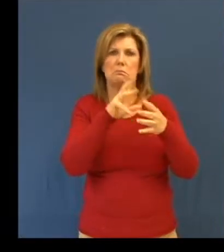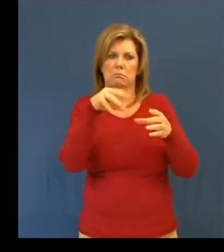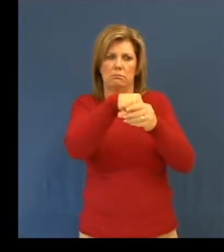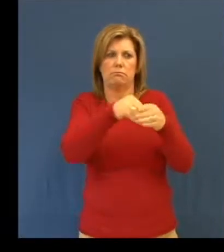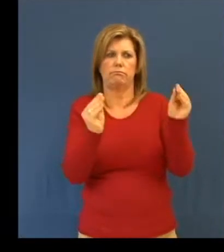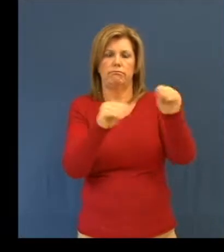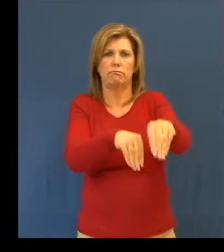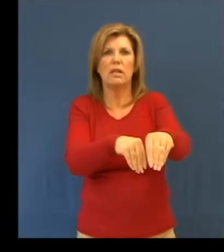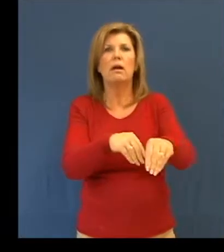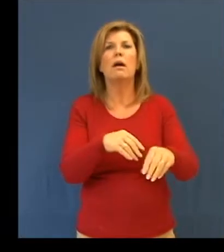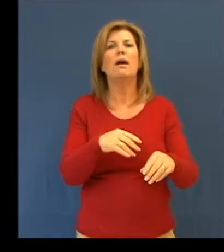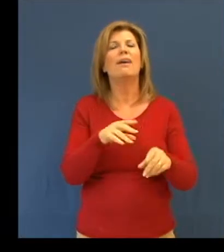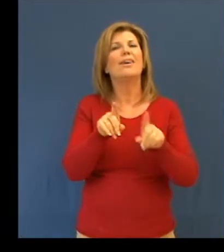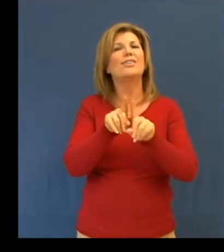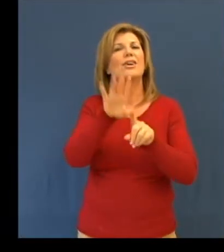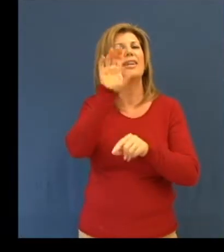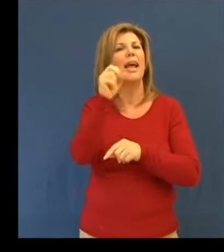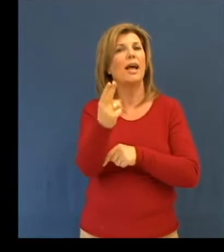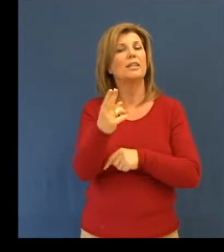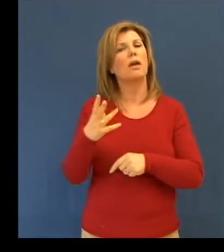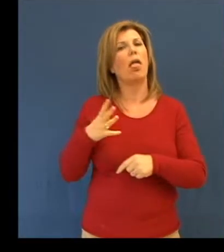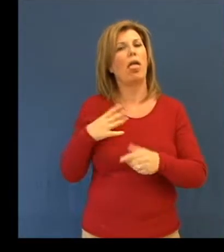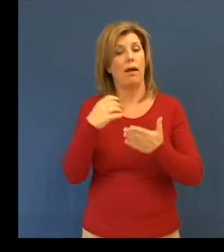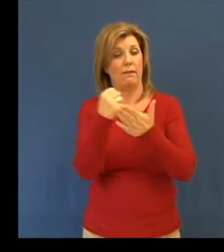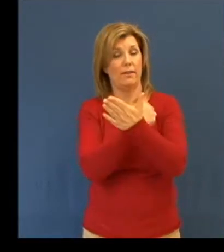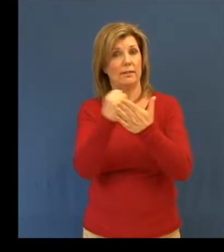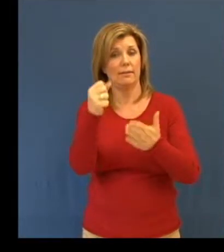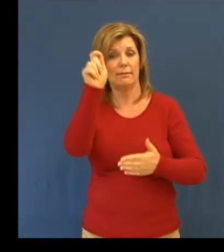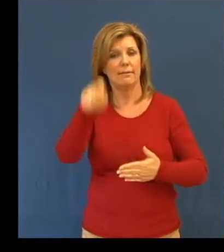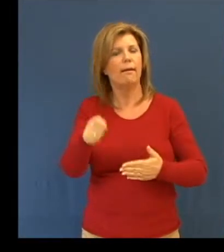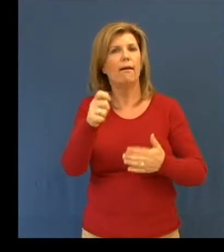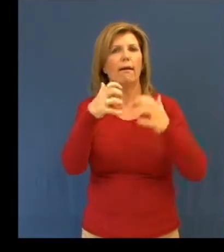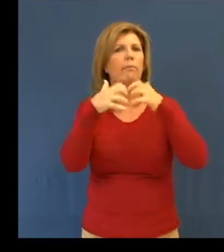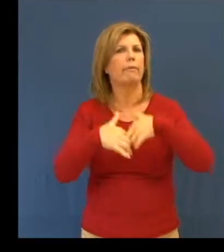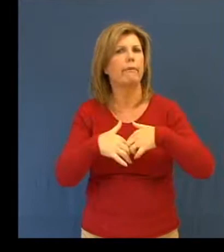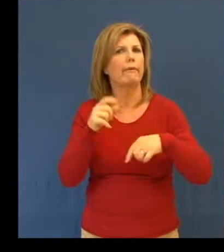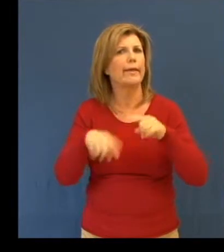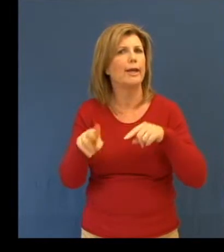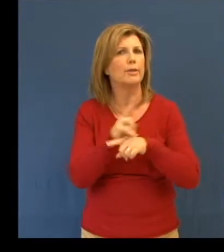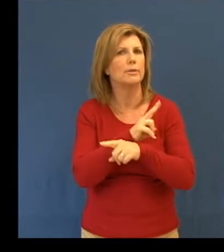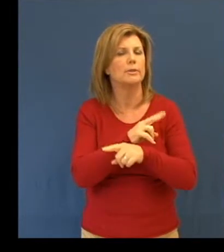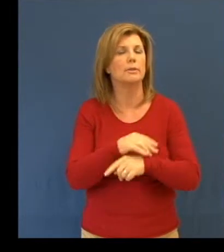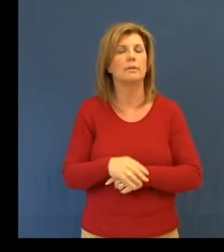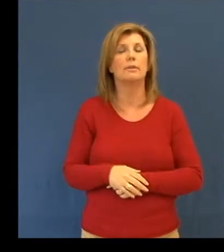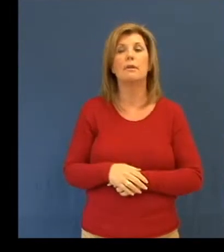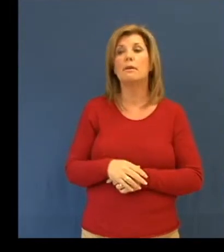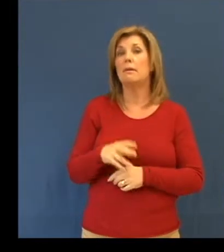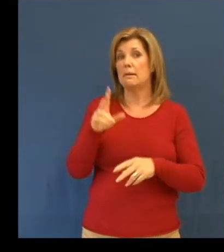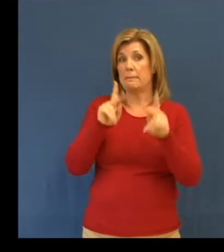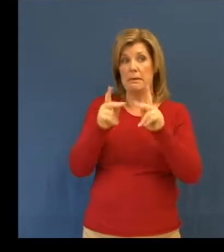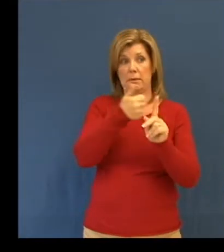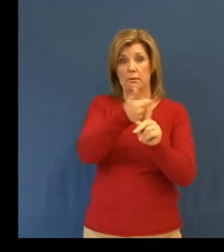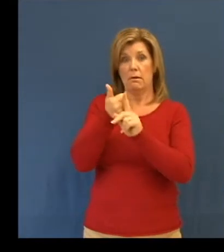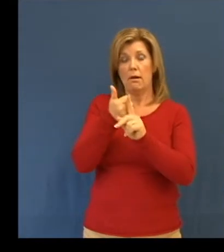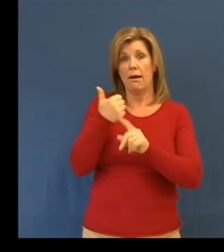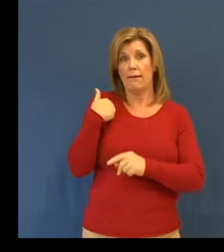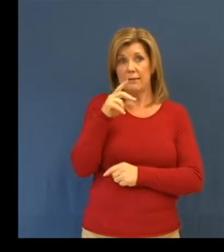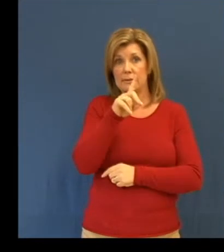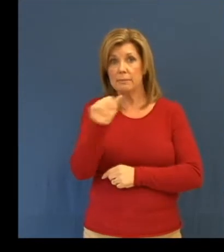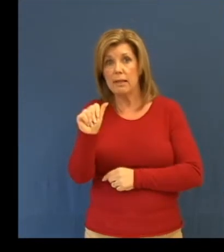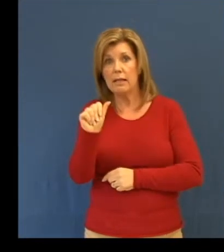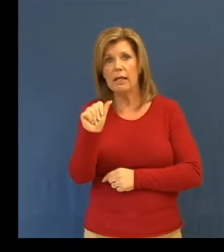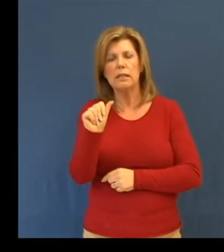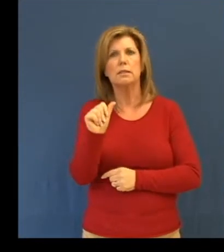cash in case electronic forms of payment are not available. Those with special needs should pack items